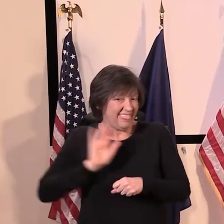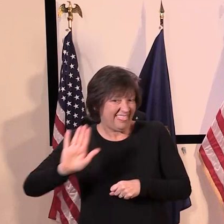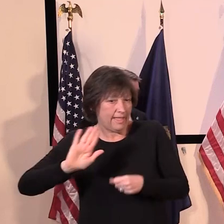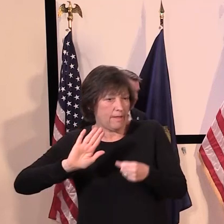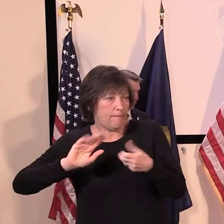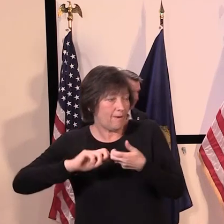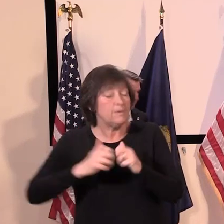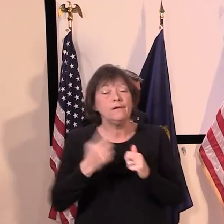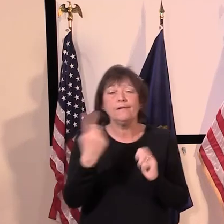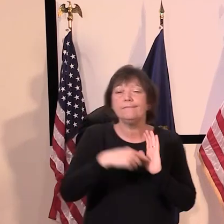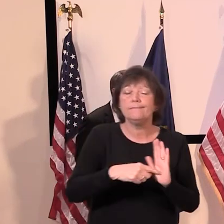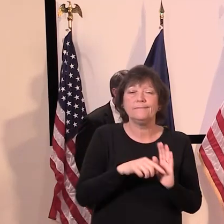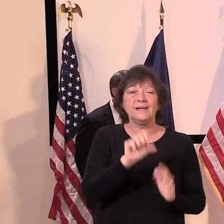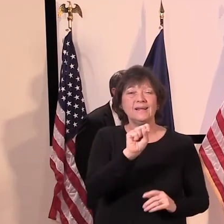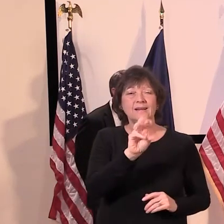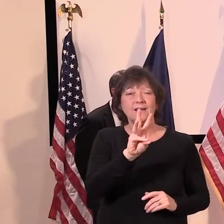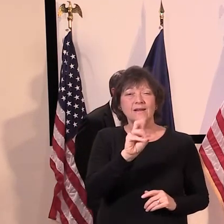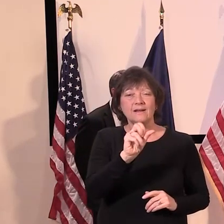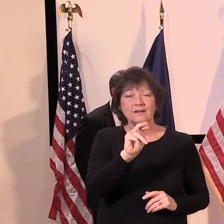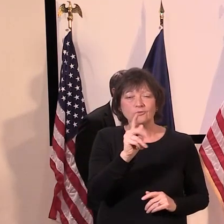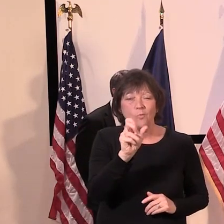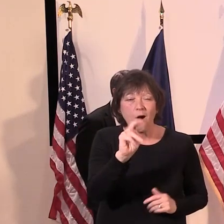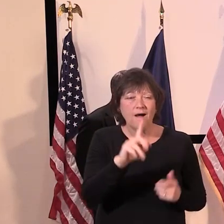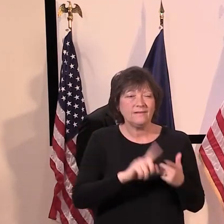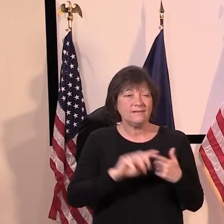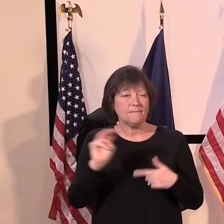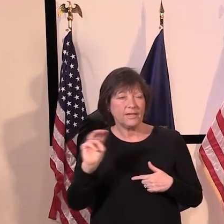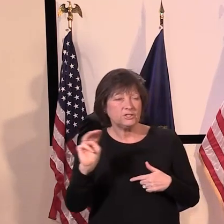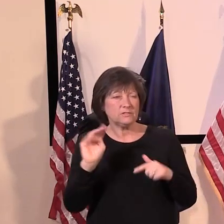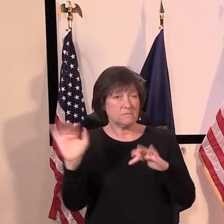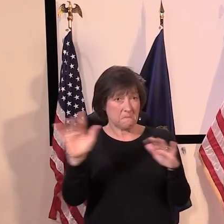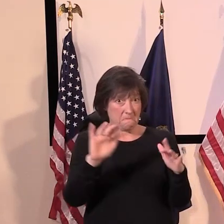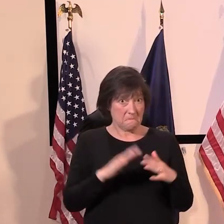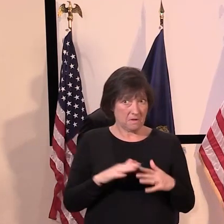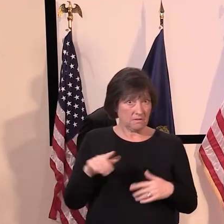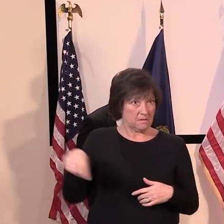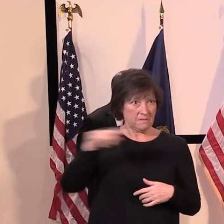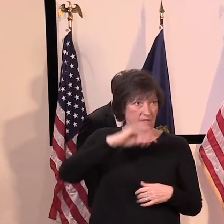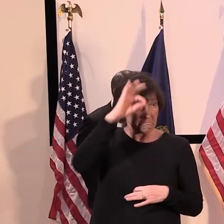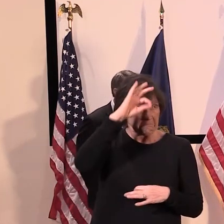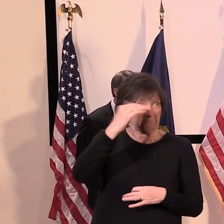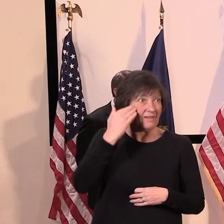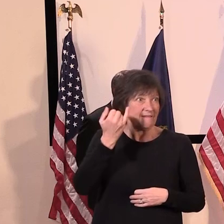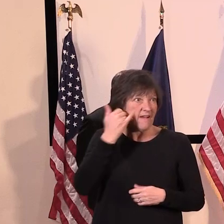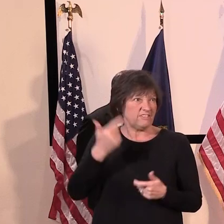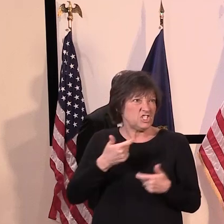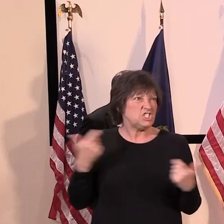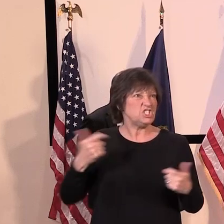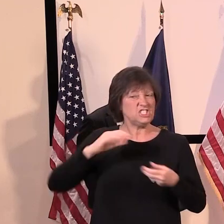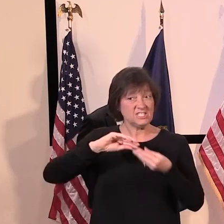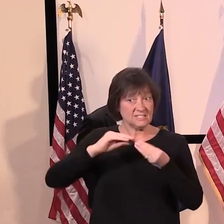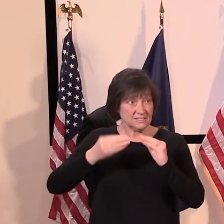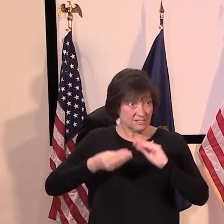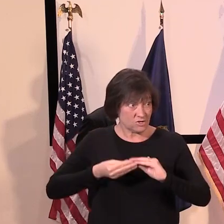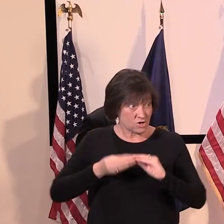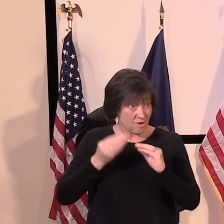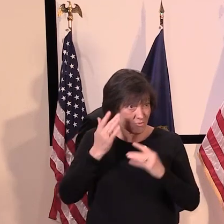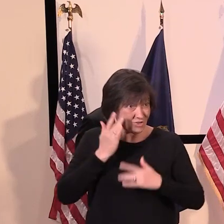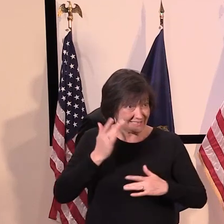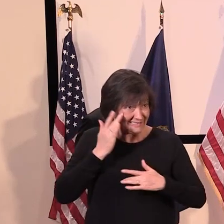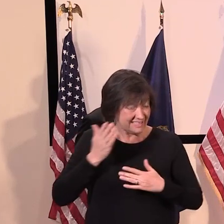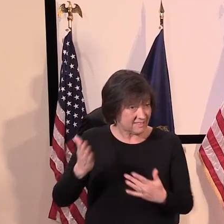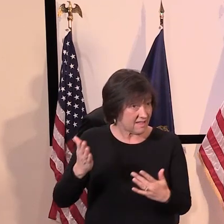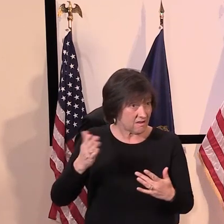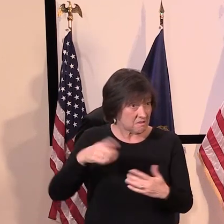in the town of Swanton or Manchester or Wallingford or something, if they've got a huge percentage of the county number, they have not